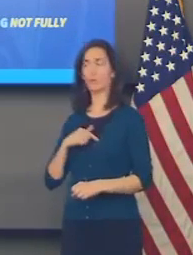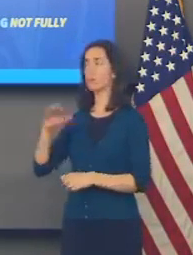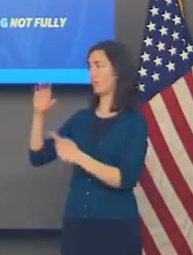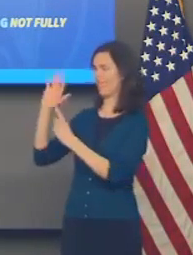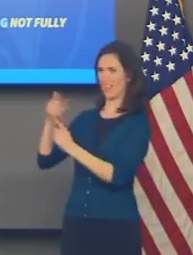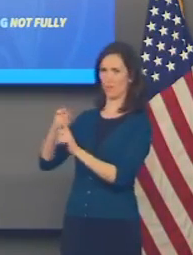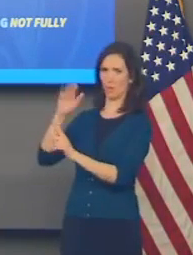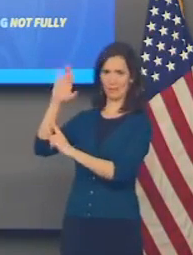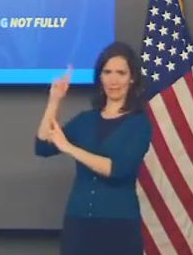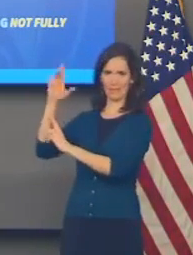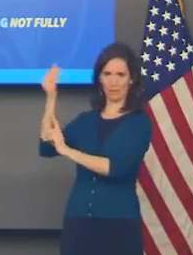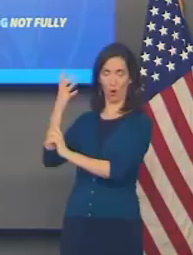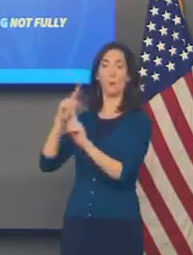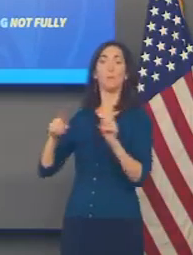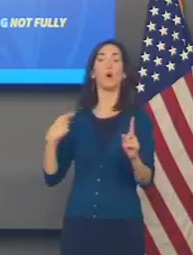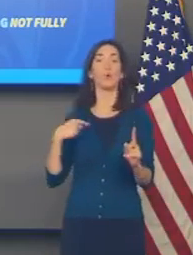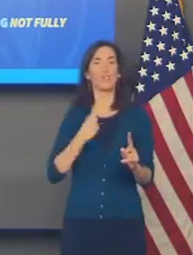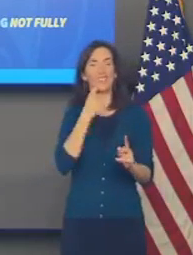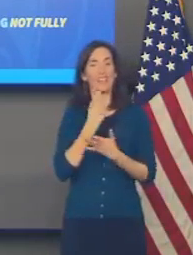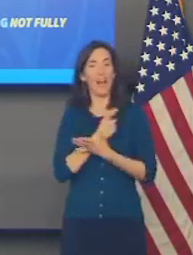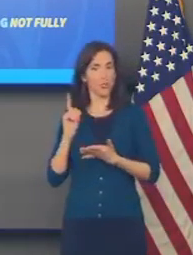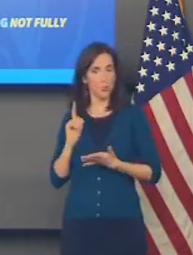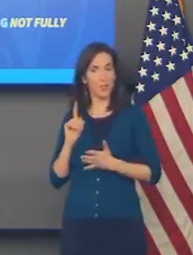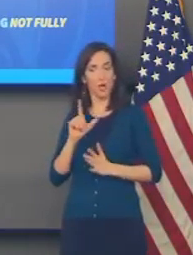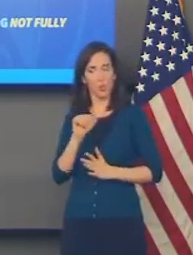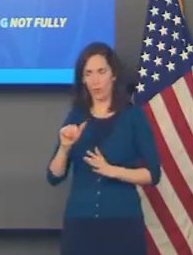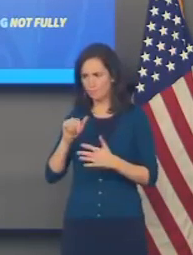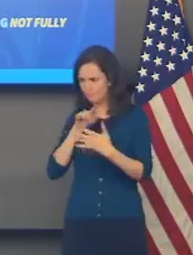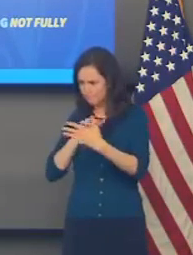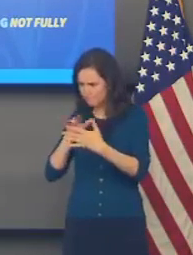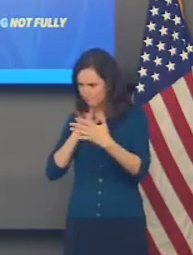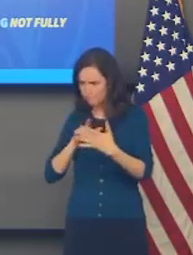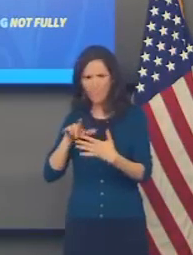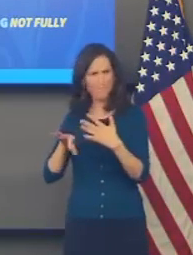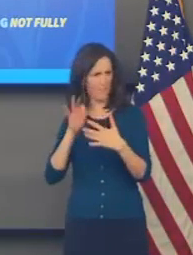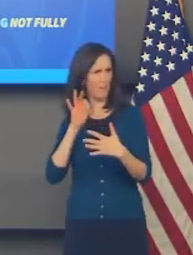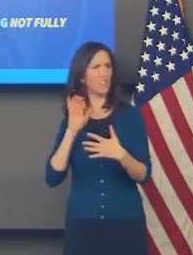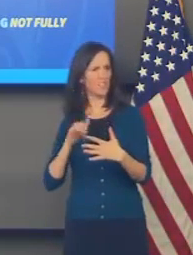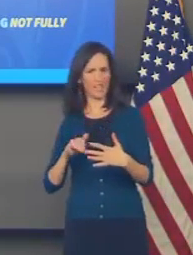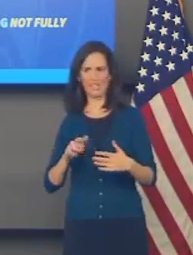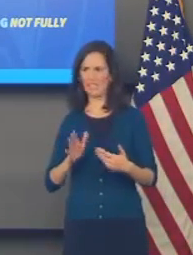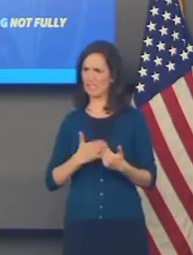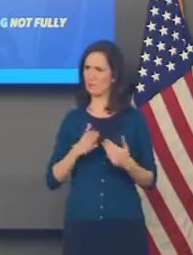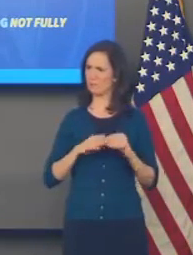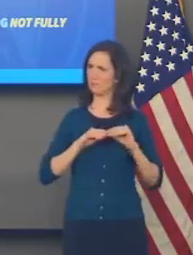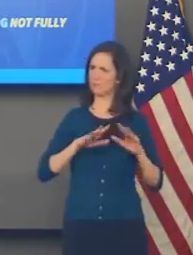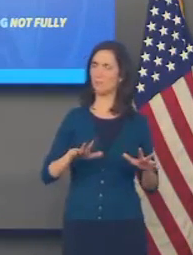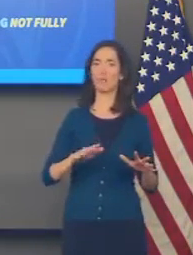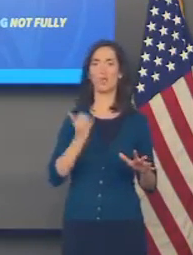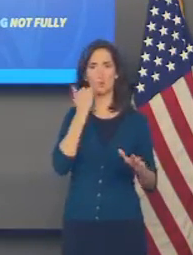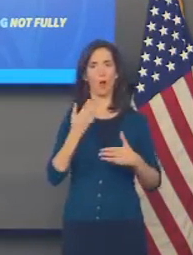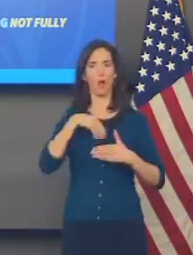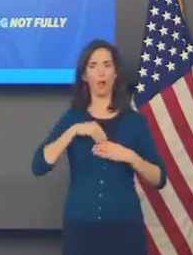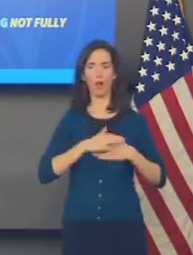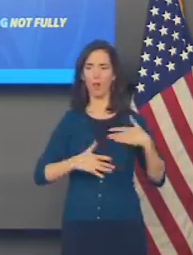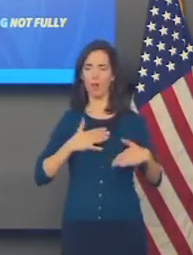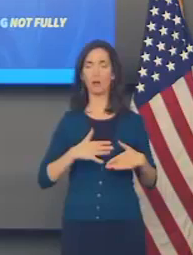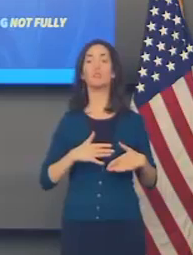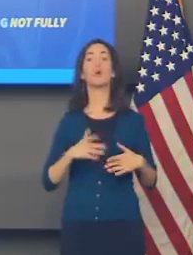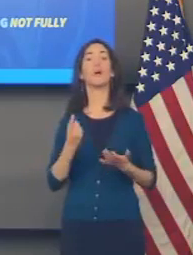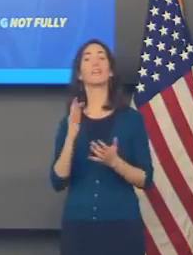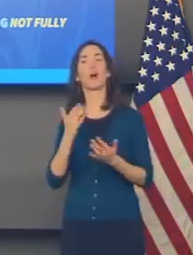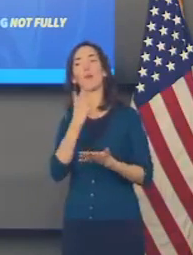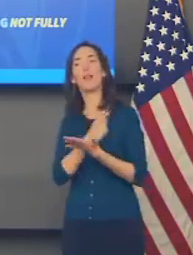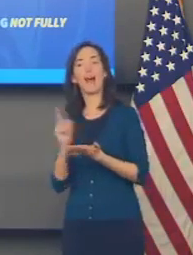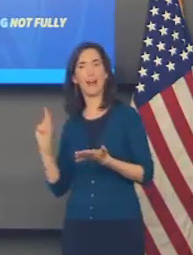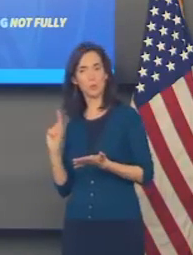last week, which led the state of Louisiana and the Department of Health to recommend masking, regardless of vaccination status. Last week,